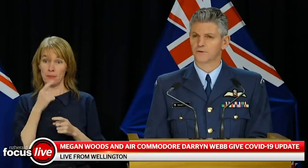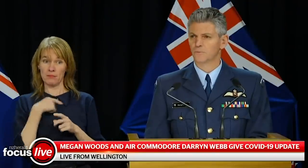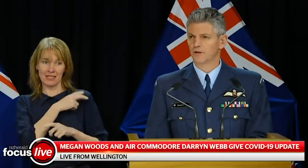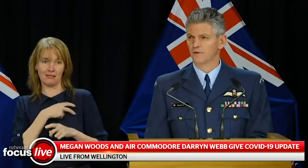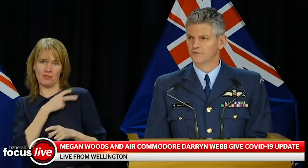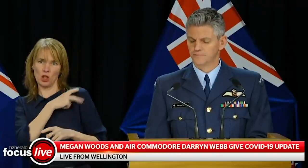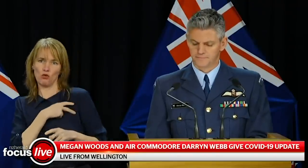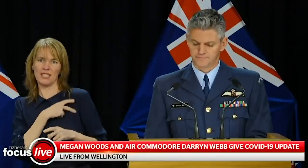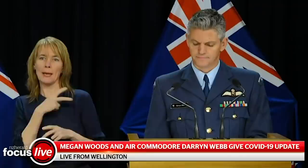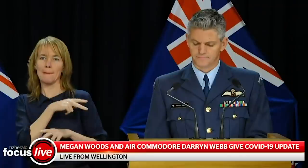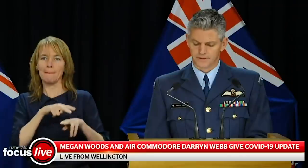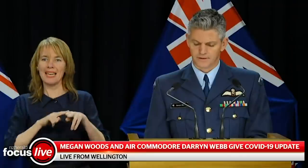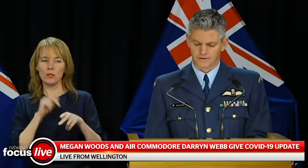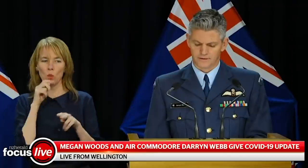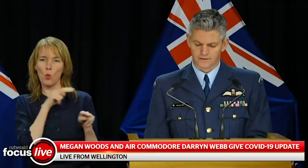smoking areas will be closed.